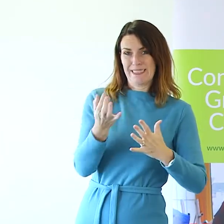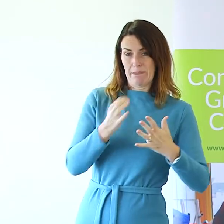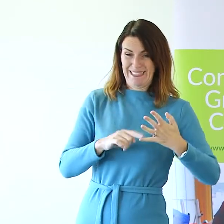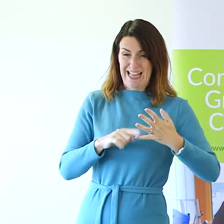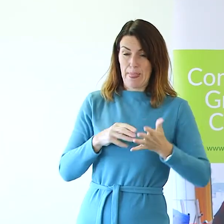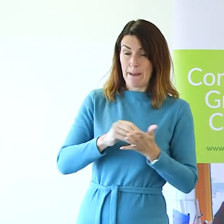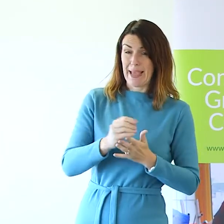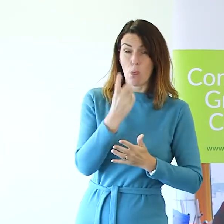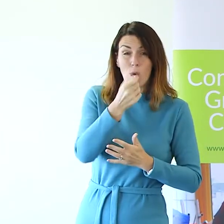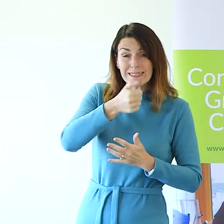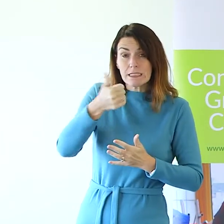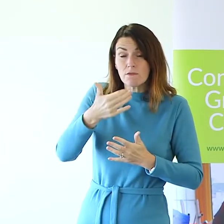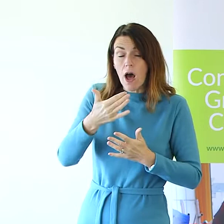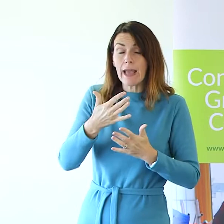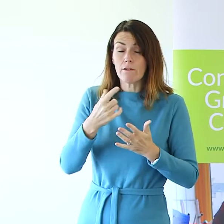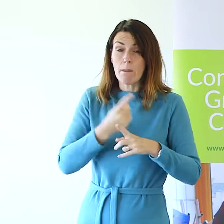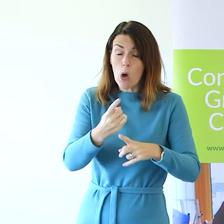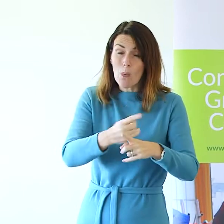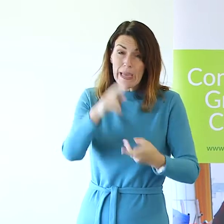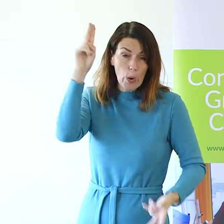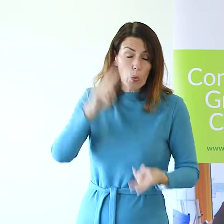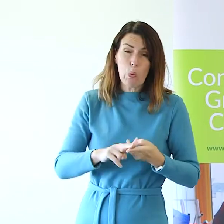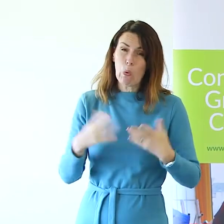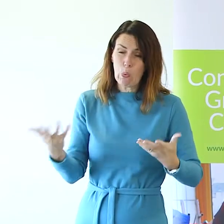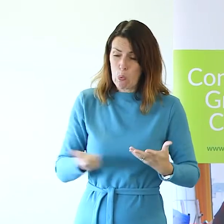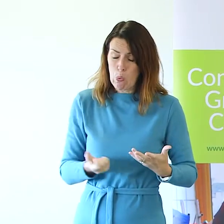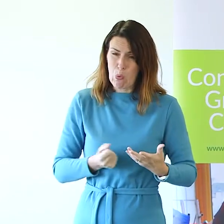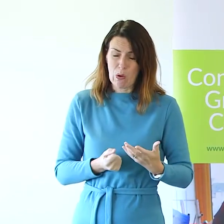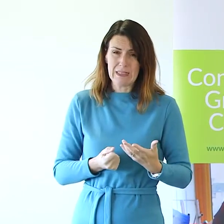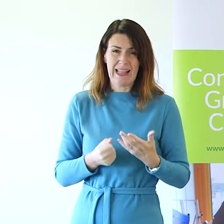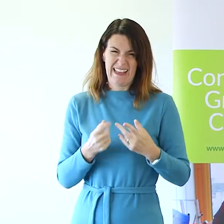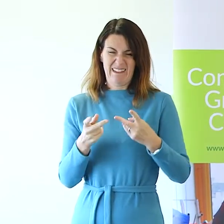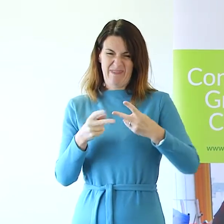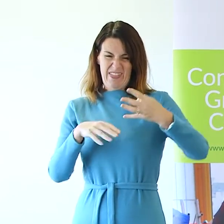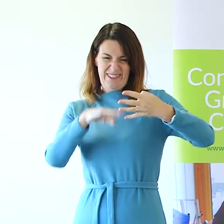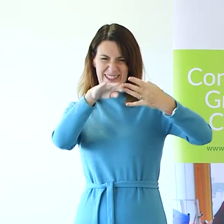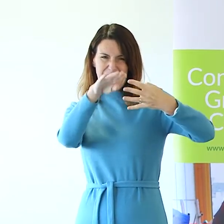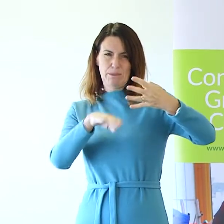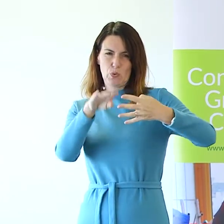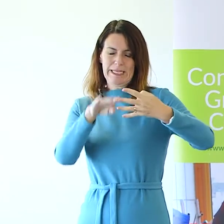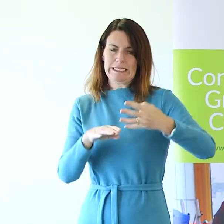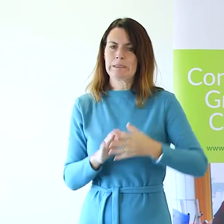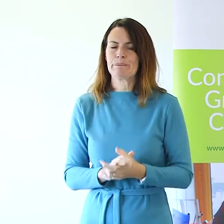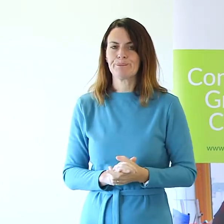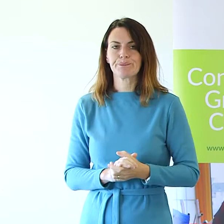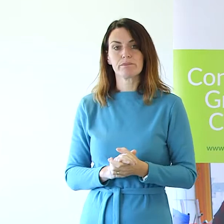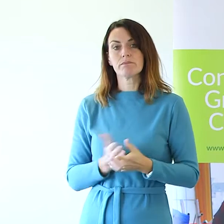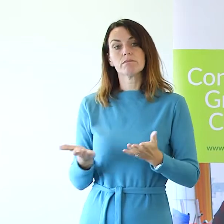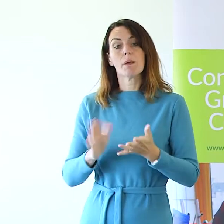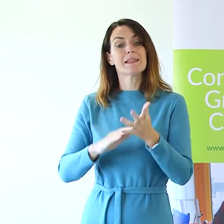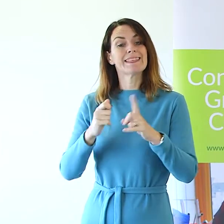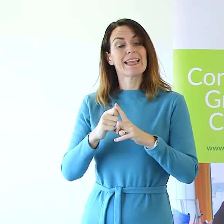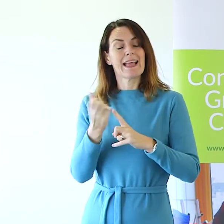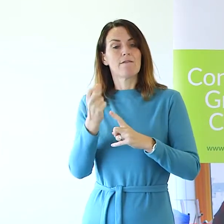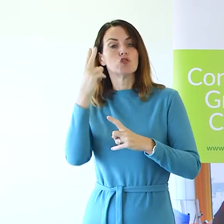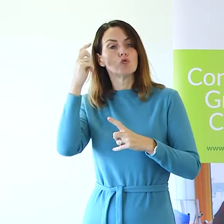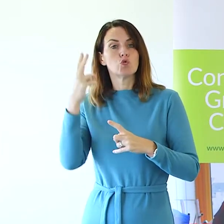£165 per week, and many earn something between the two. A two-bedroom house costs